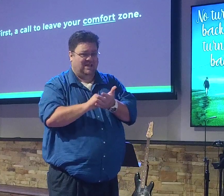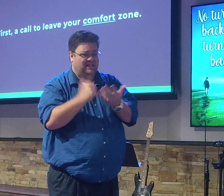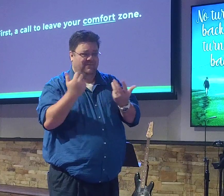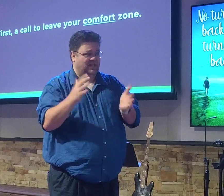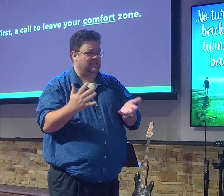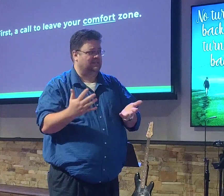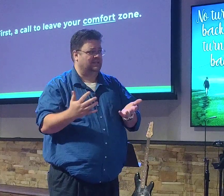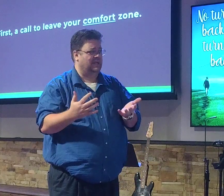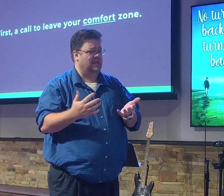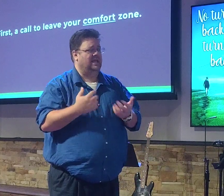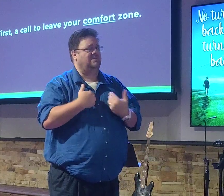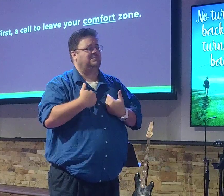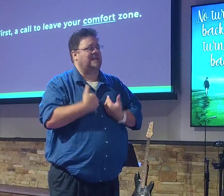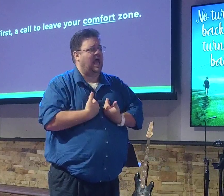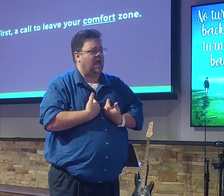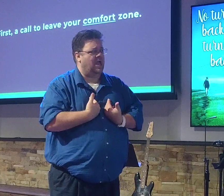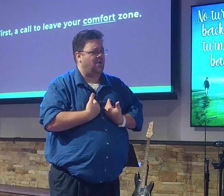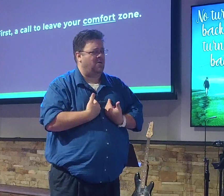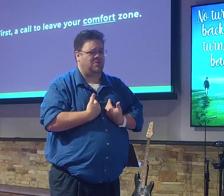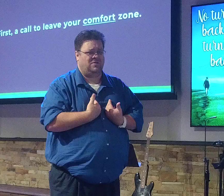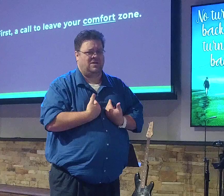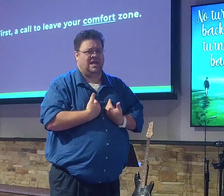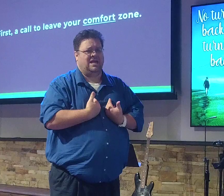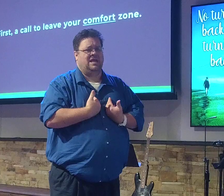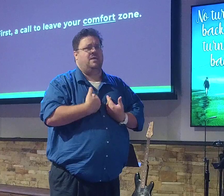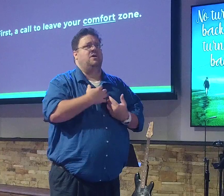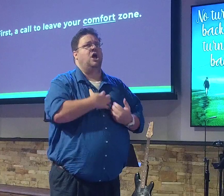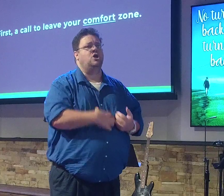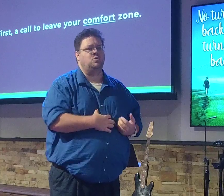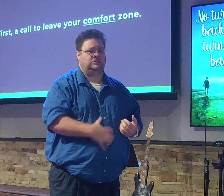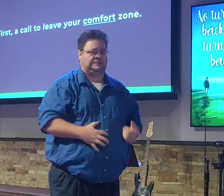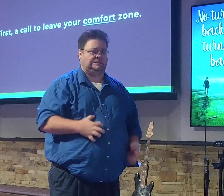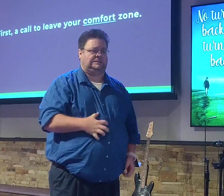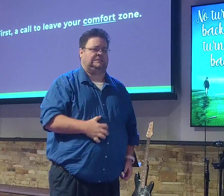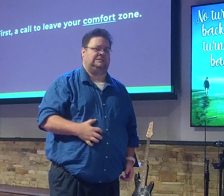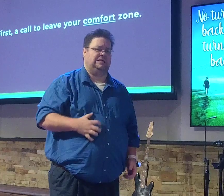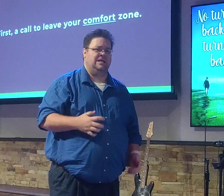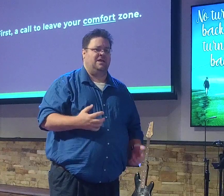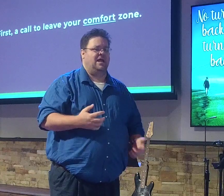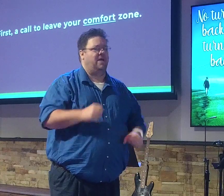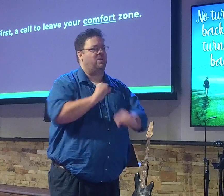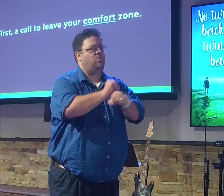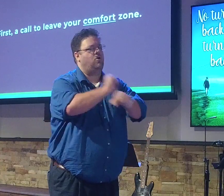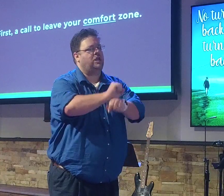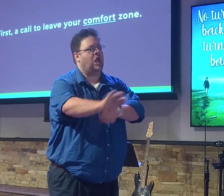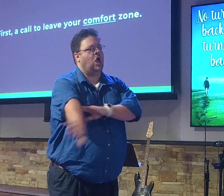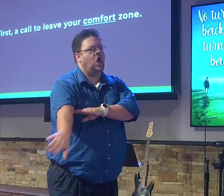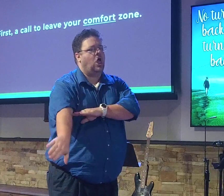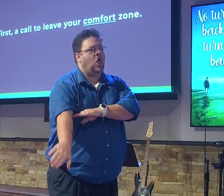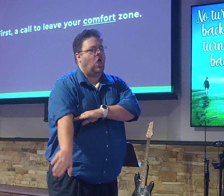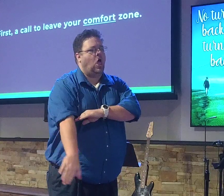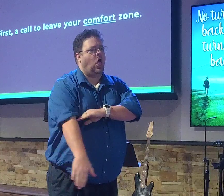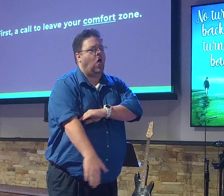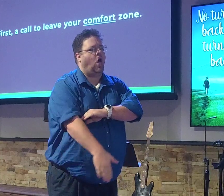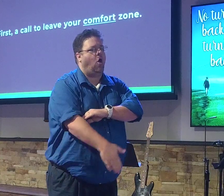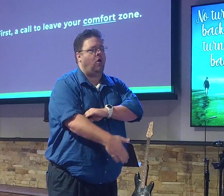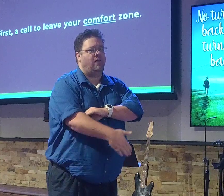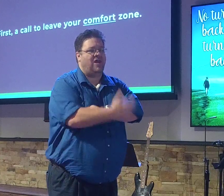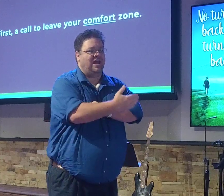I'm tired. I'm hungry. I've been up all night. We caught nothing.